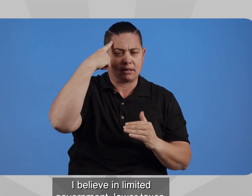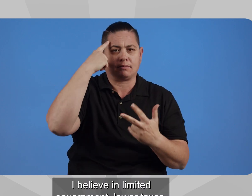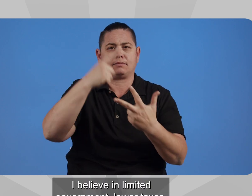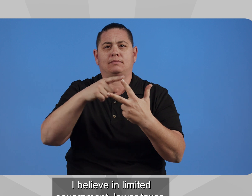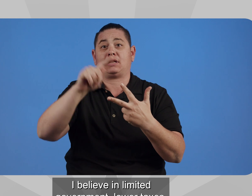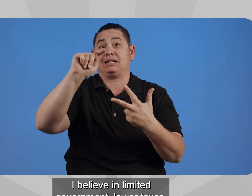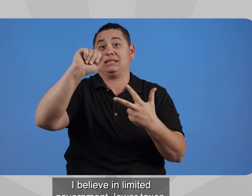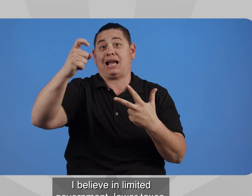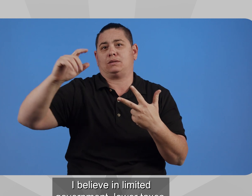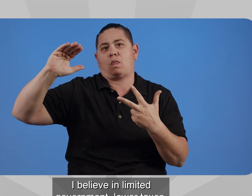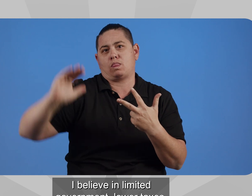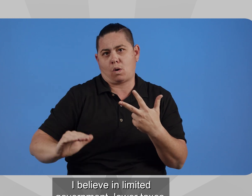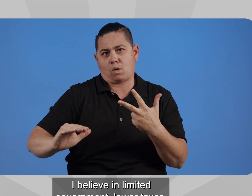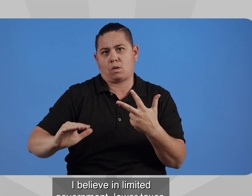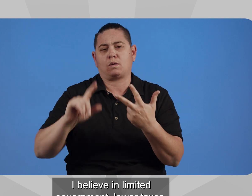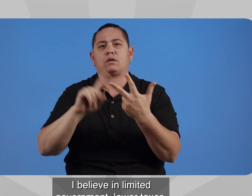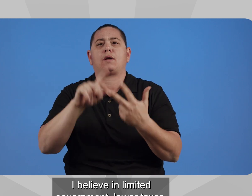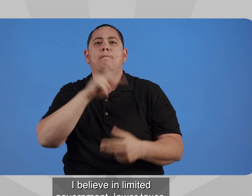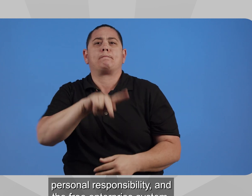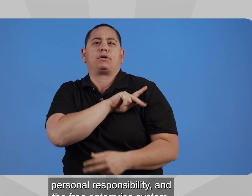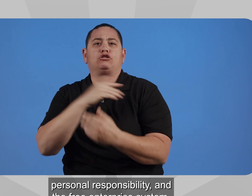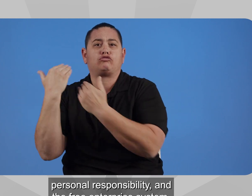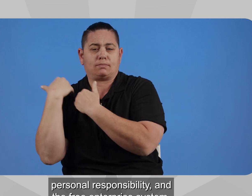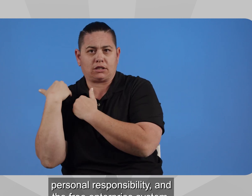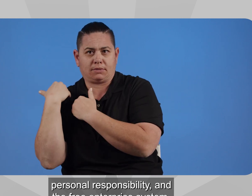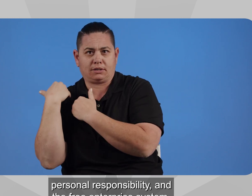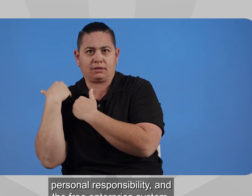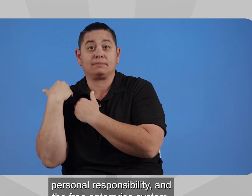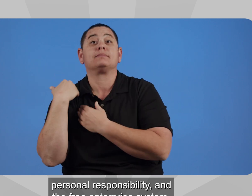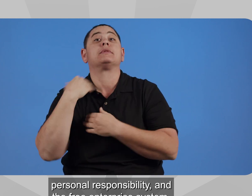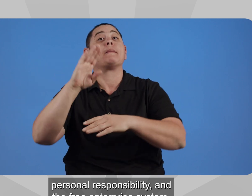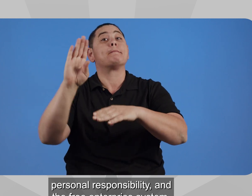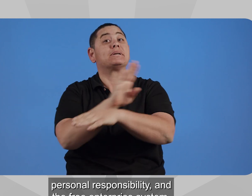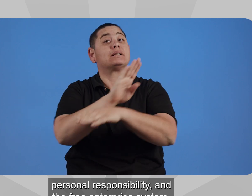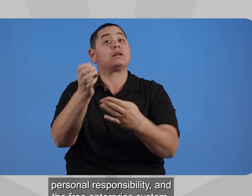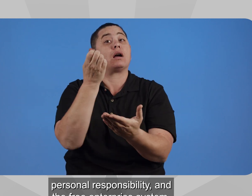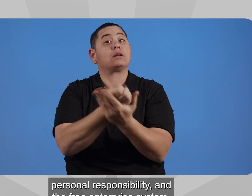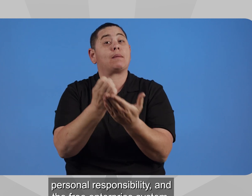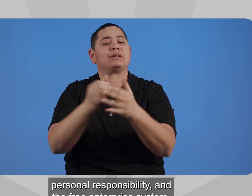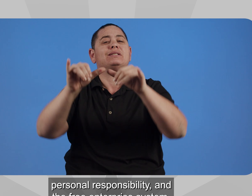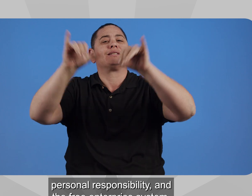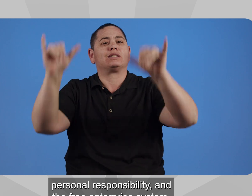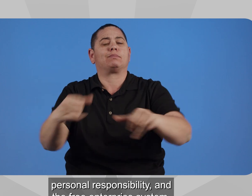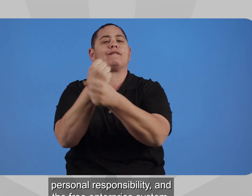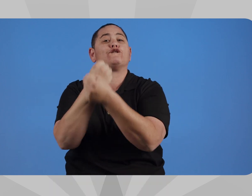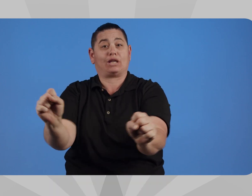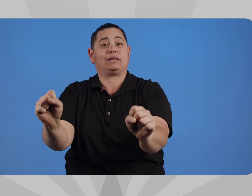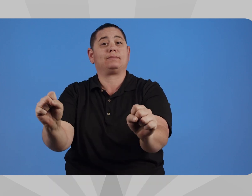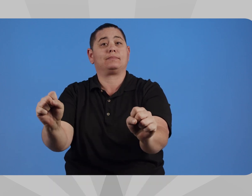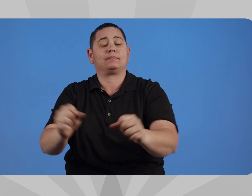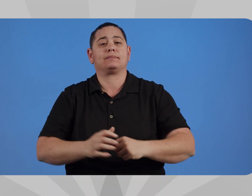government, lower taxes, personal responsibility, and the free enterprise system.